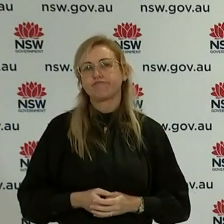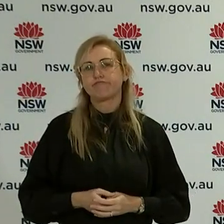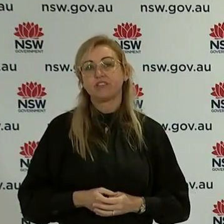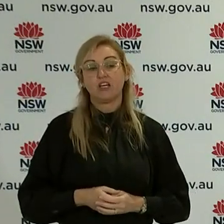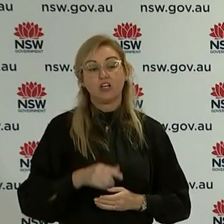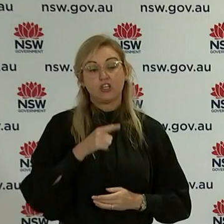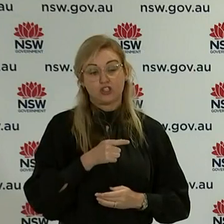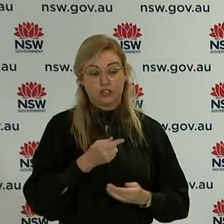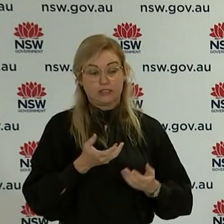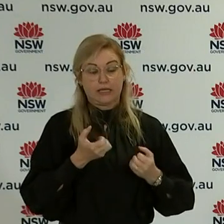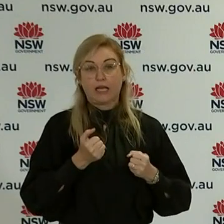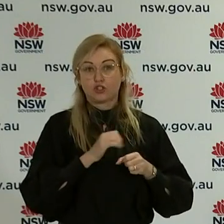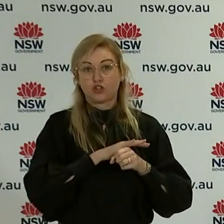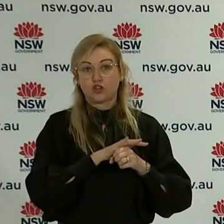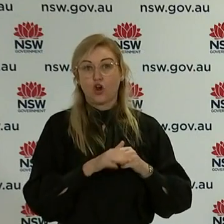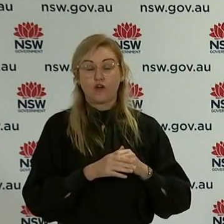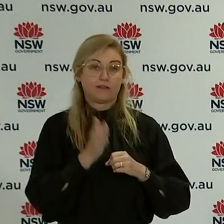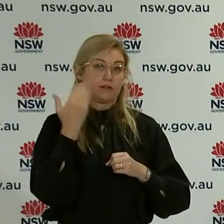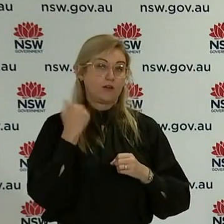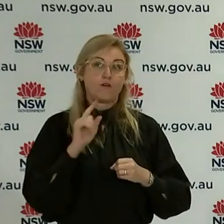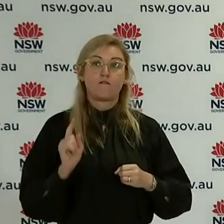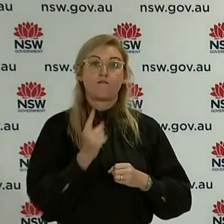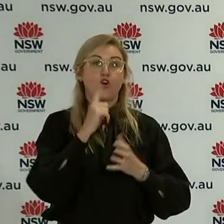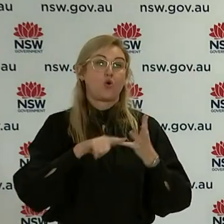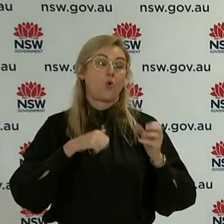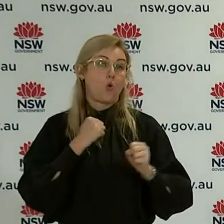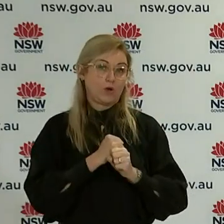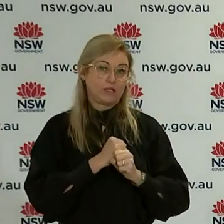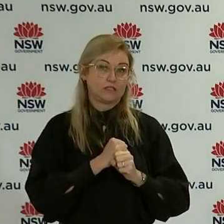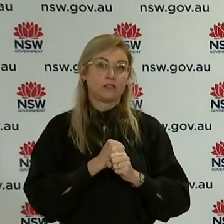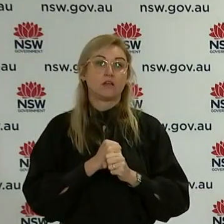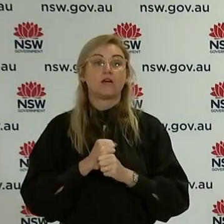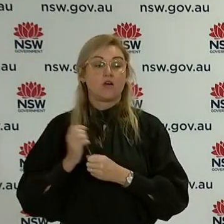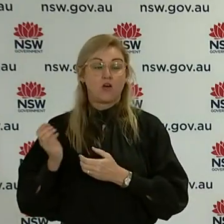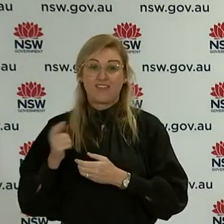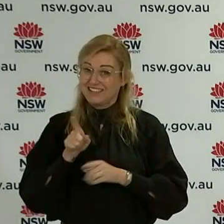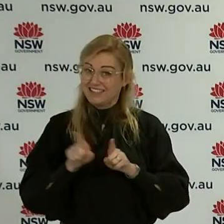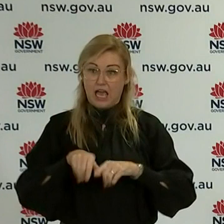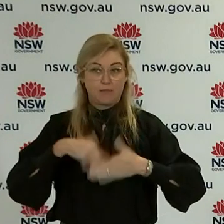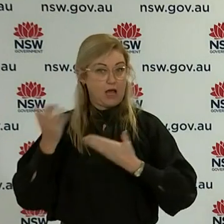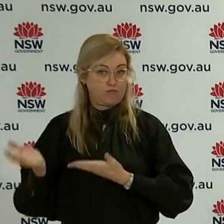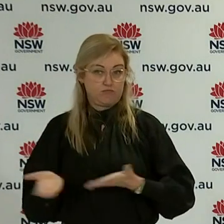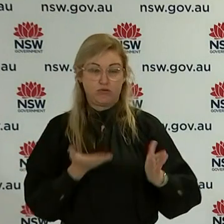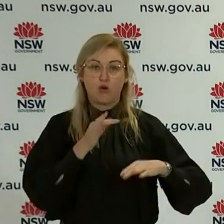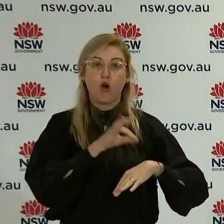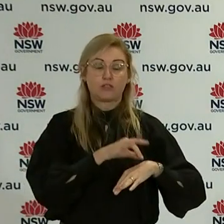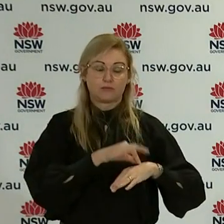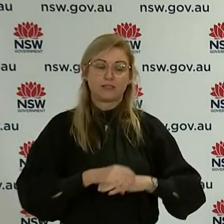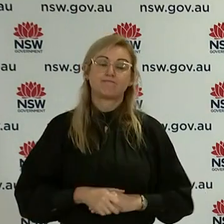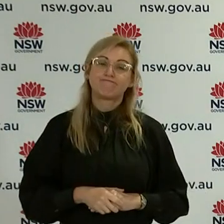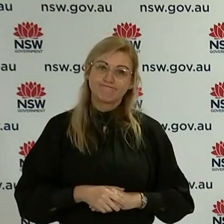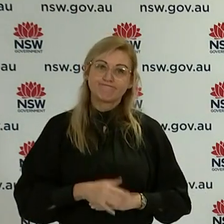positive for COVID-19 on the 1st of August and was admitted to hospital that day. We extend our sincere